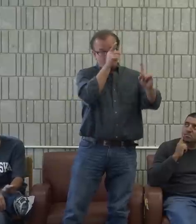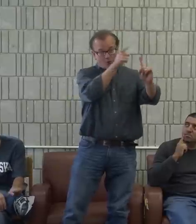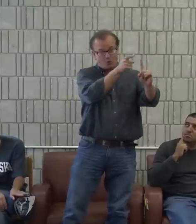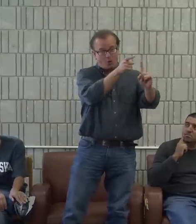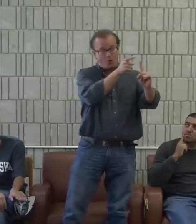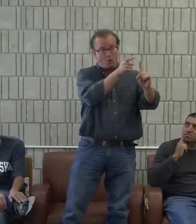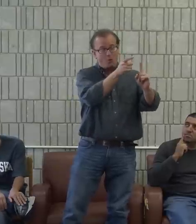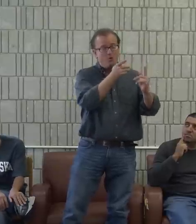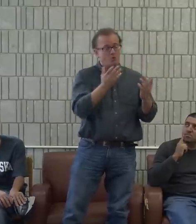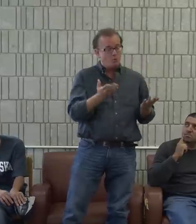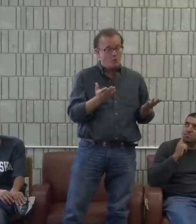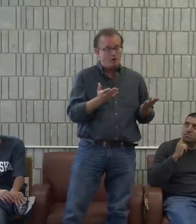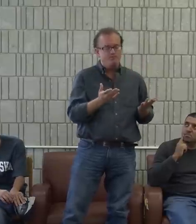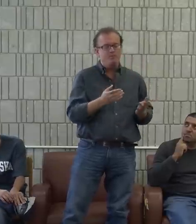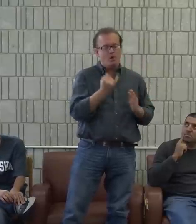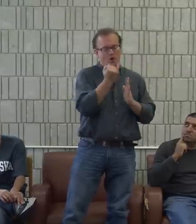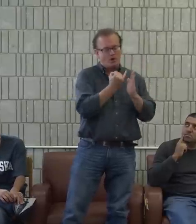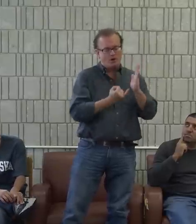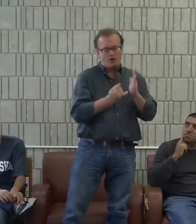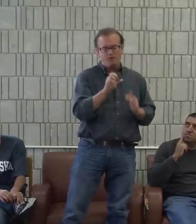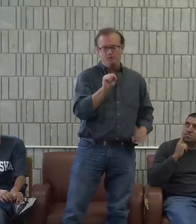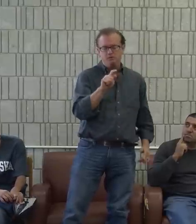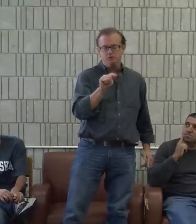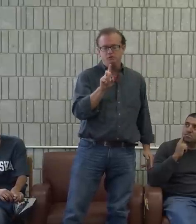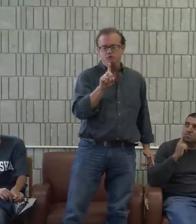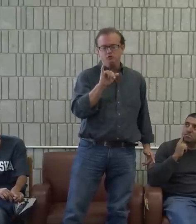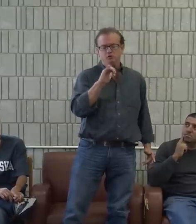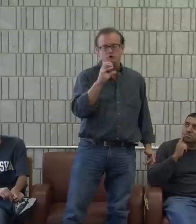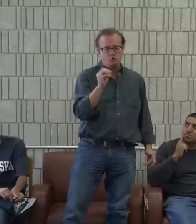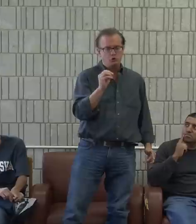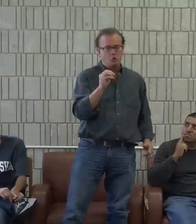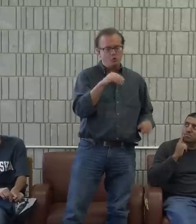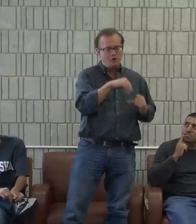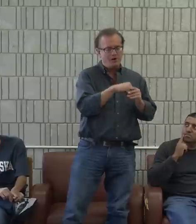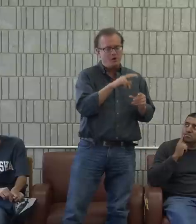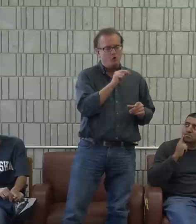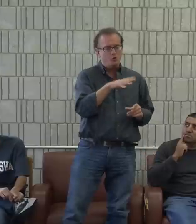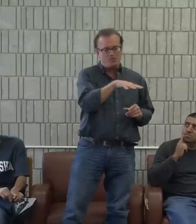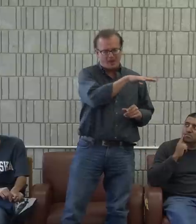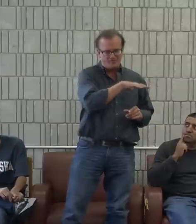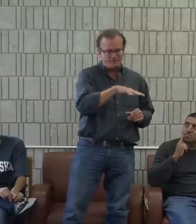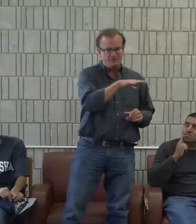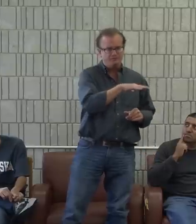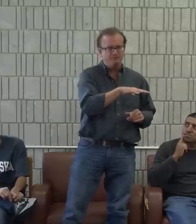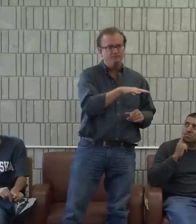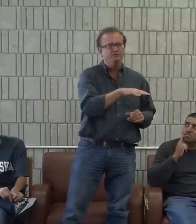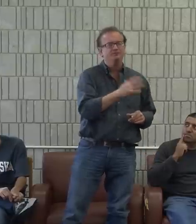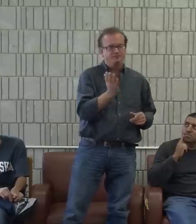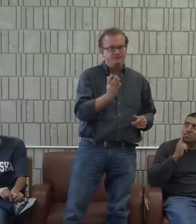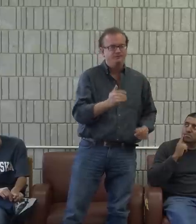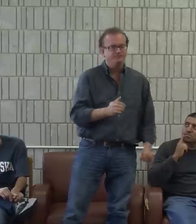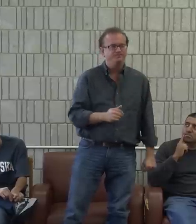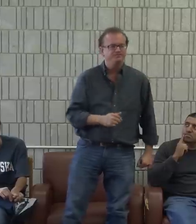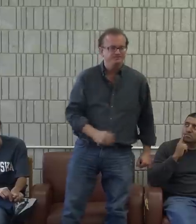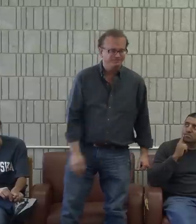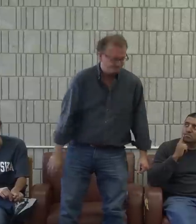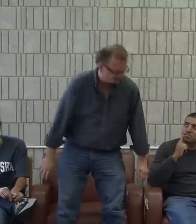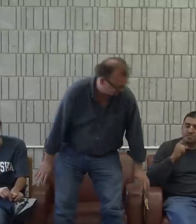after graduation, my goal is to become, to set up an art studio in New Bedford, in the New Bedford